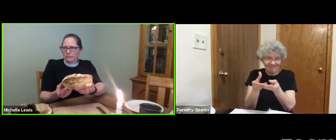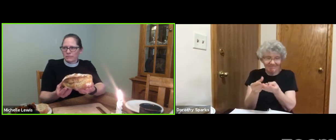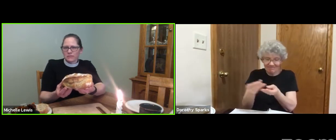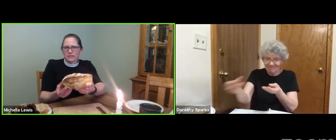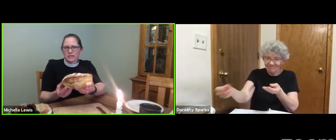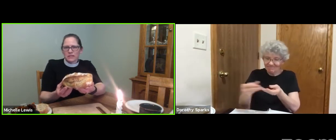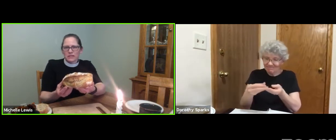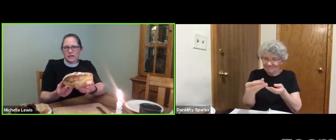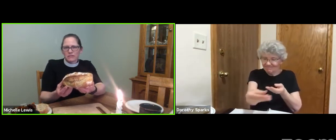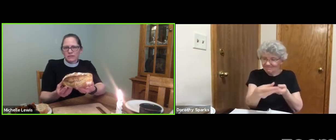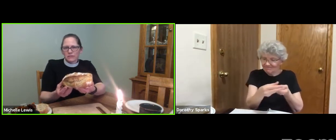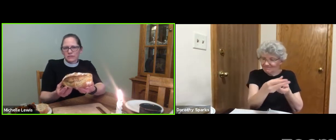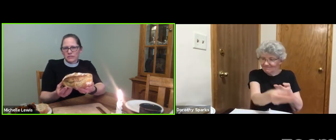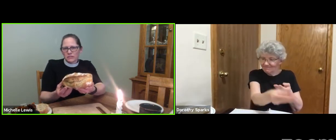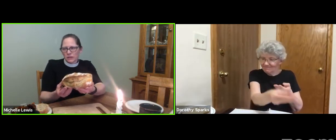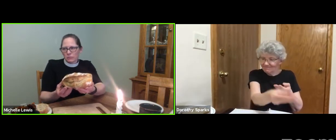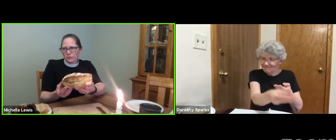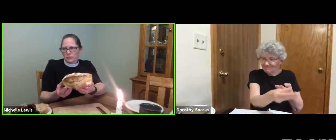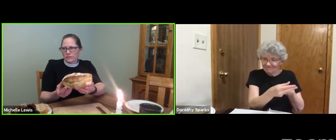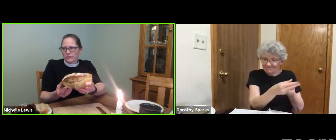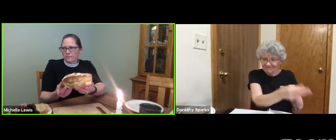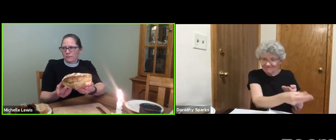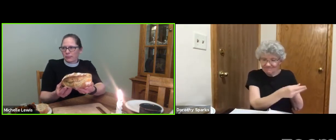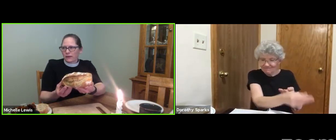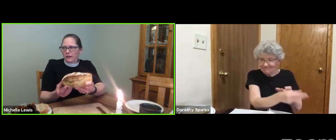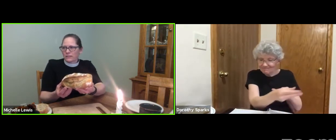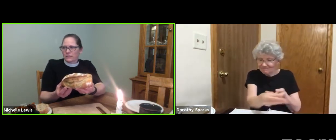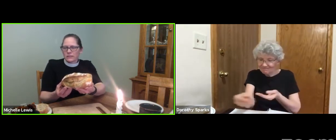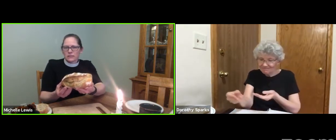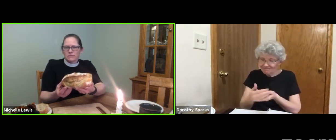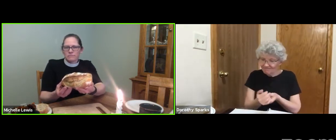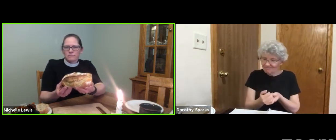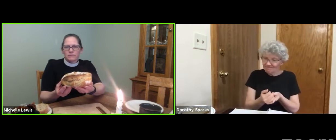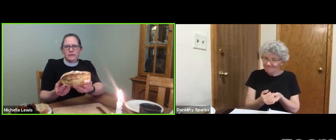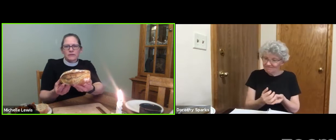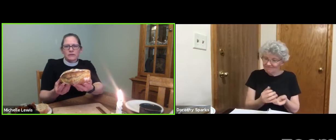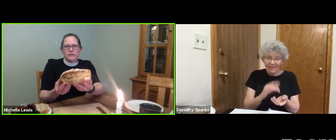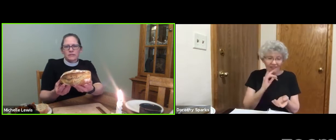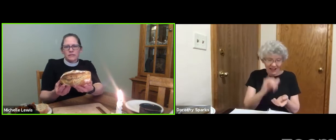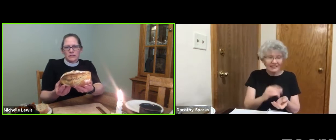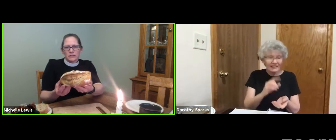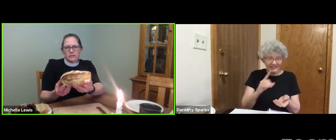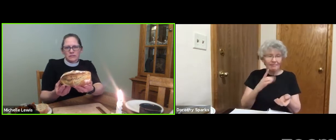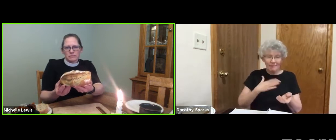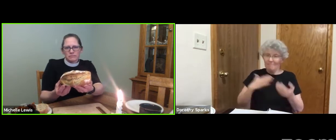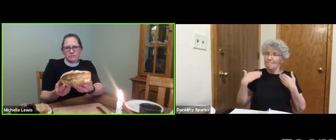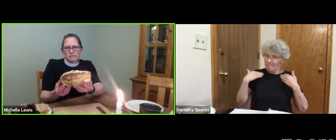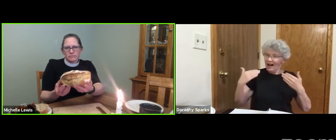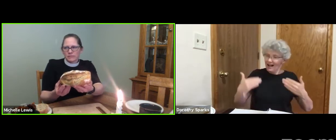Then he gave it to his disciples and said, Take this. It is my body.